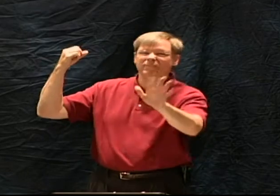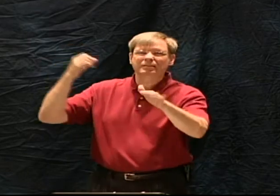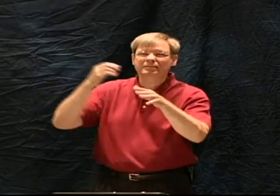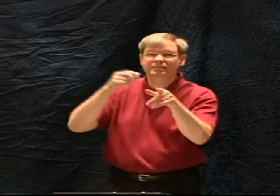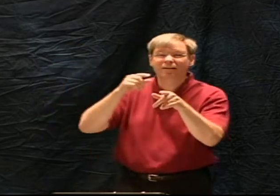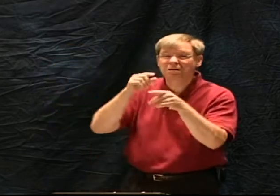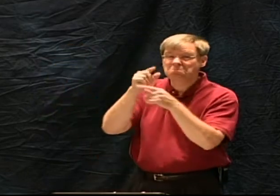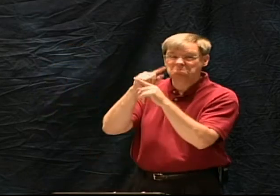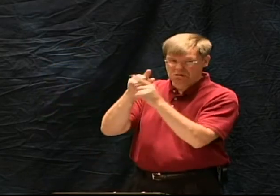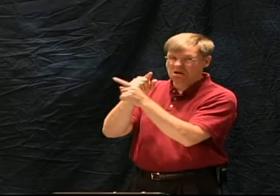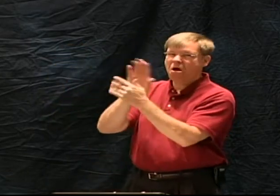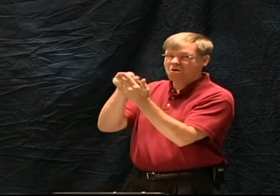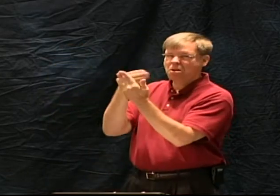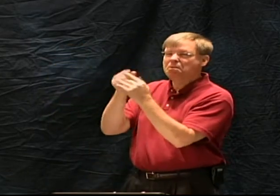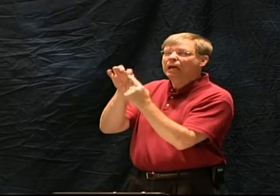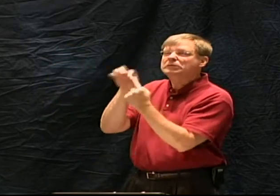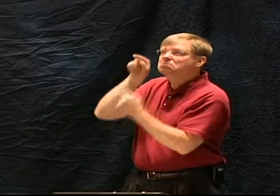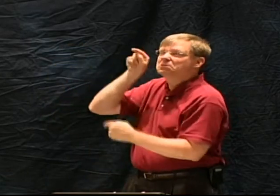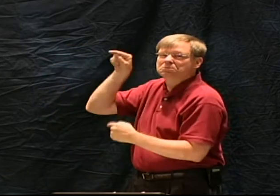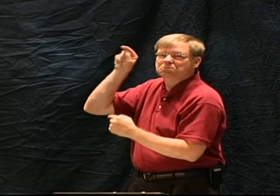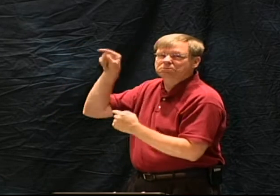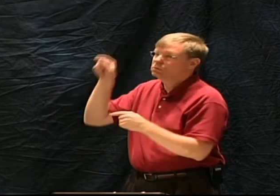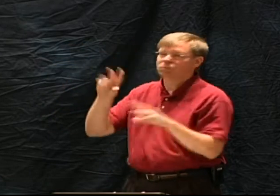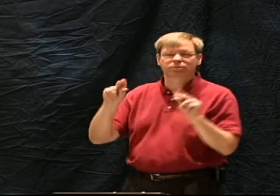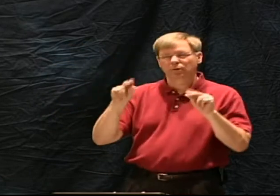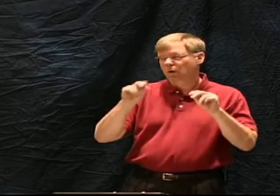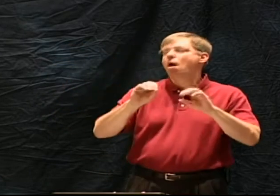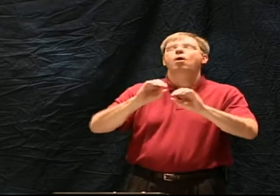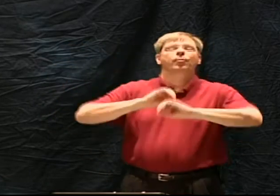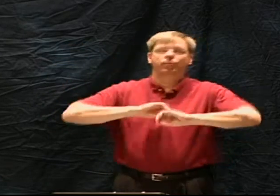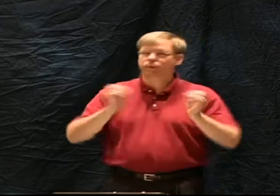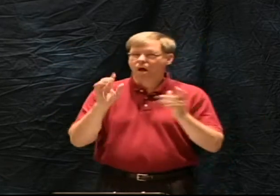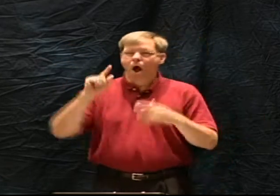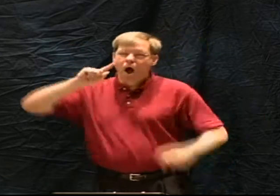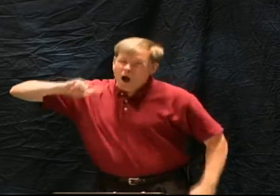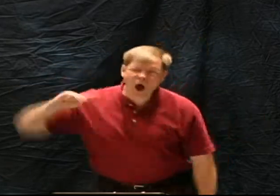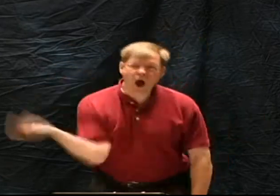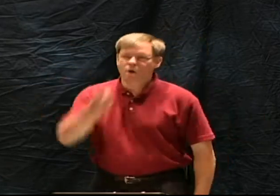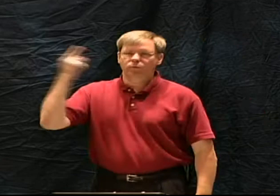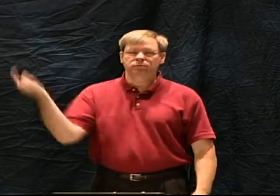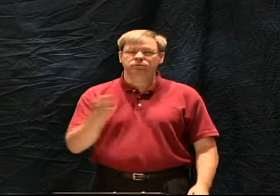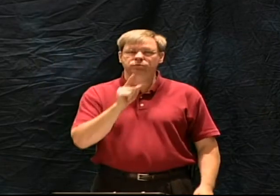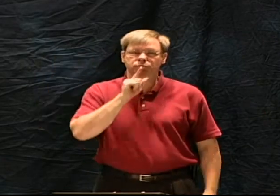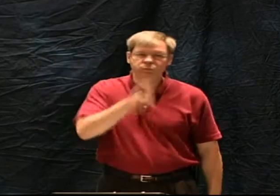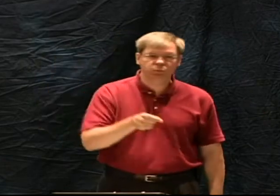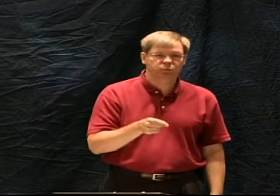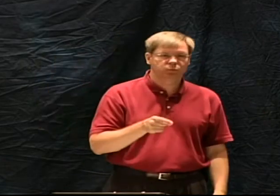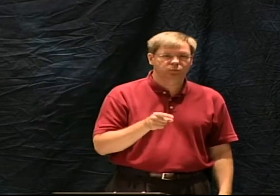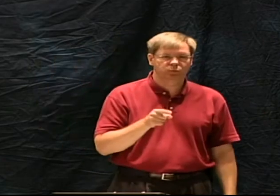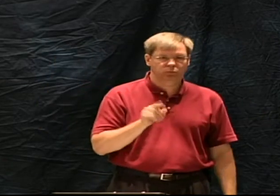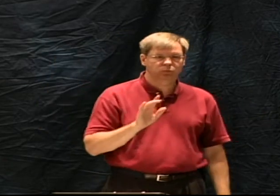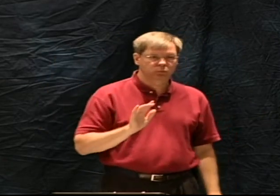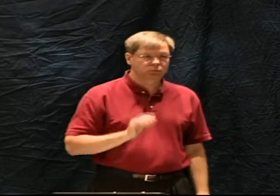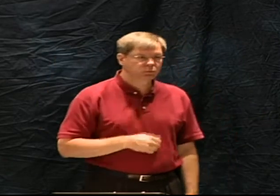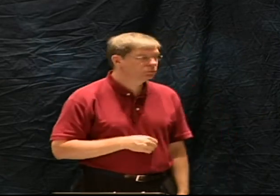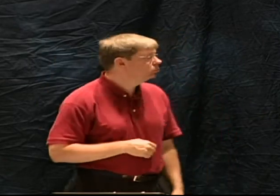There are not exceptions, but what they say is always true. And so we can depend on it.